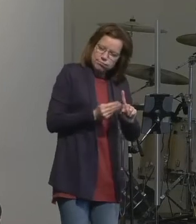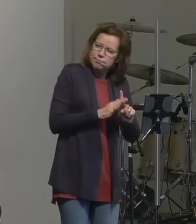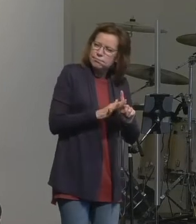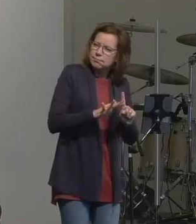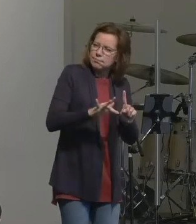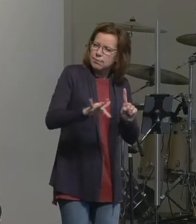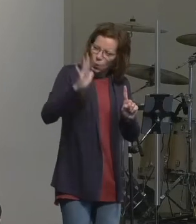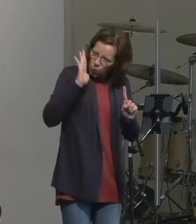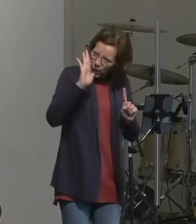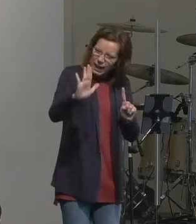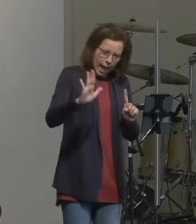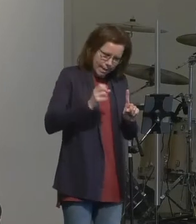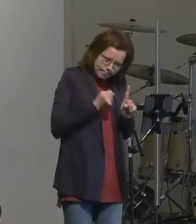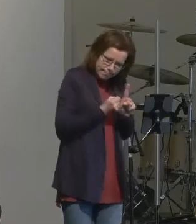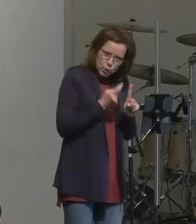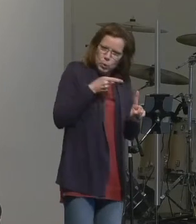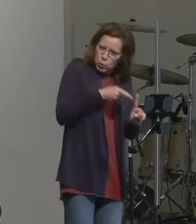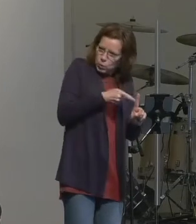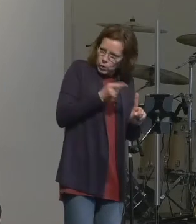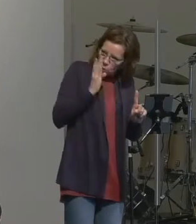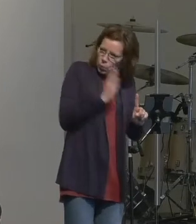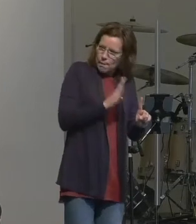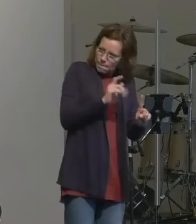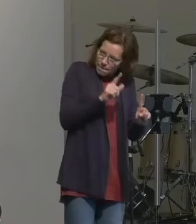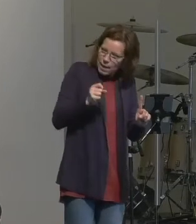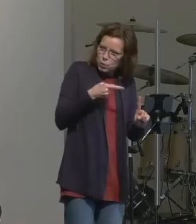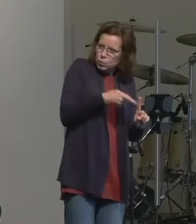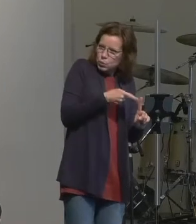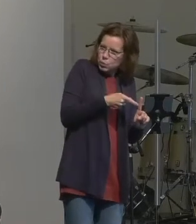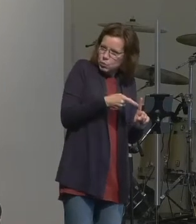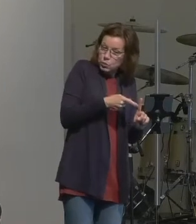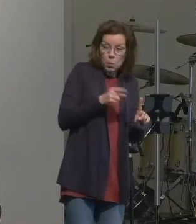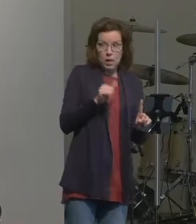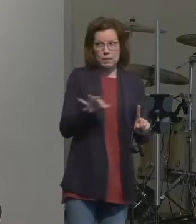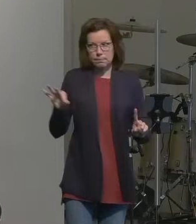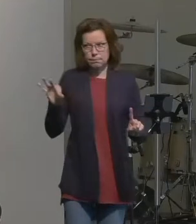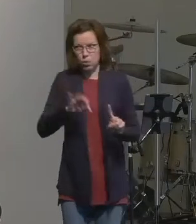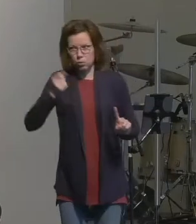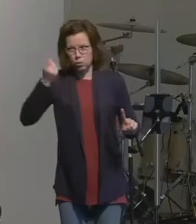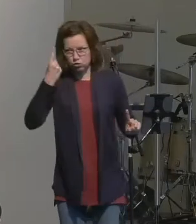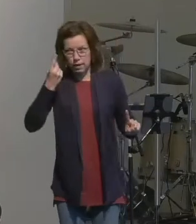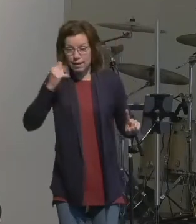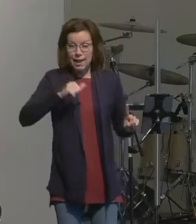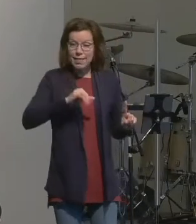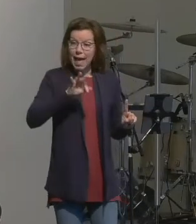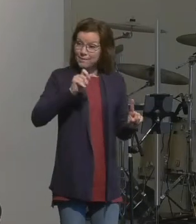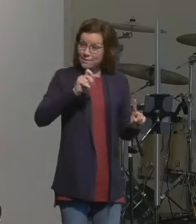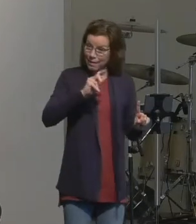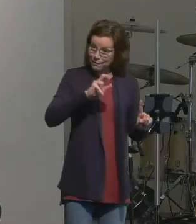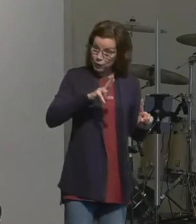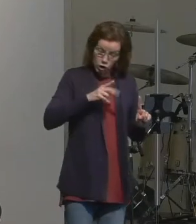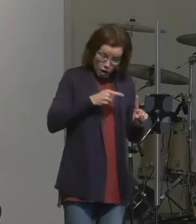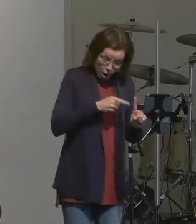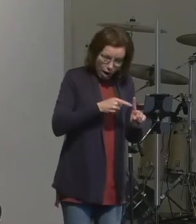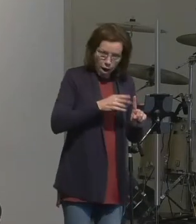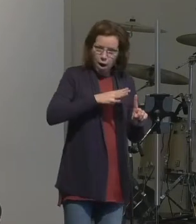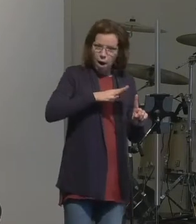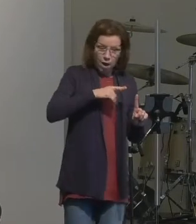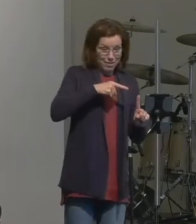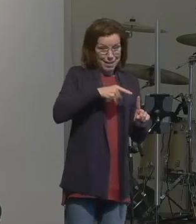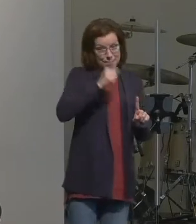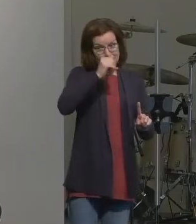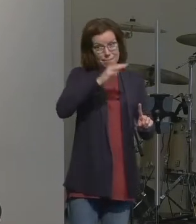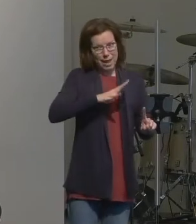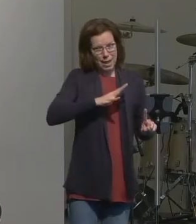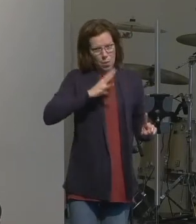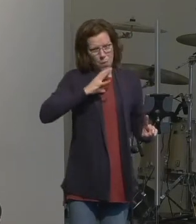descendants now this is very important to understand because that favor is also what allows a man who is well beyond years and